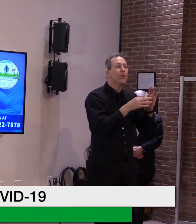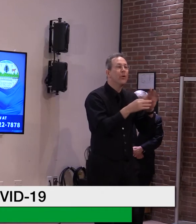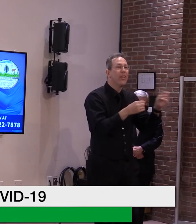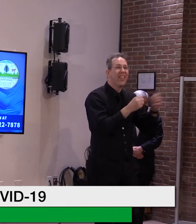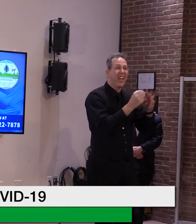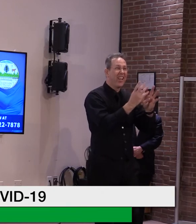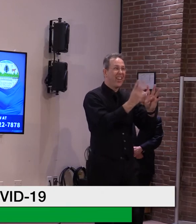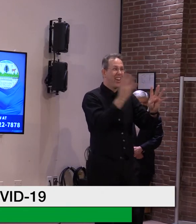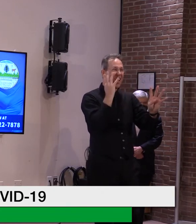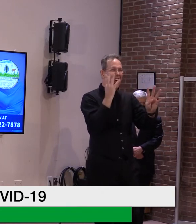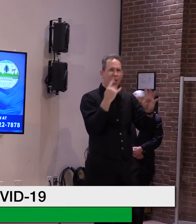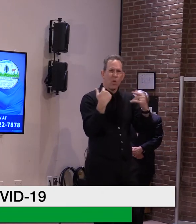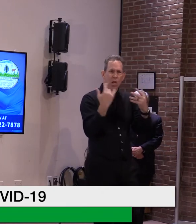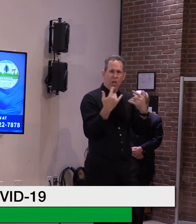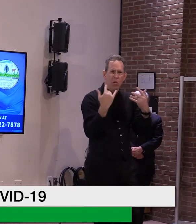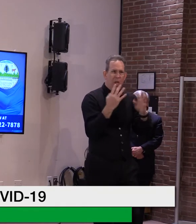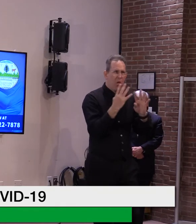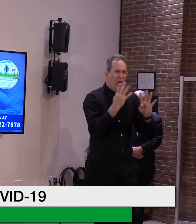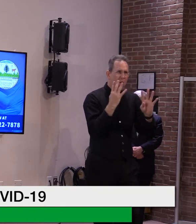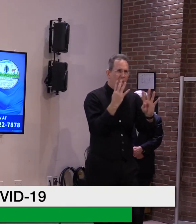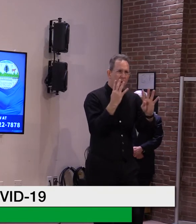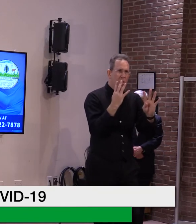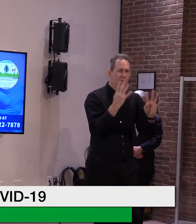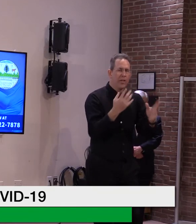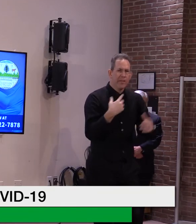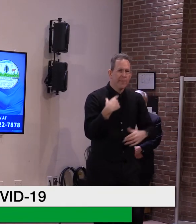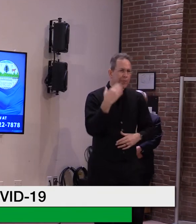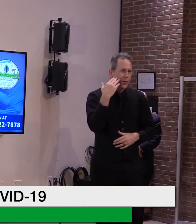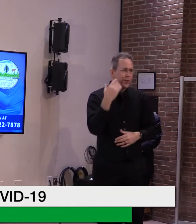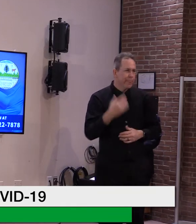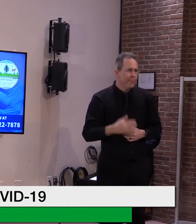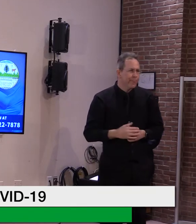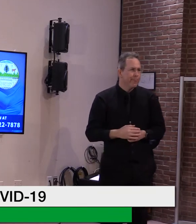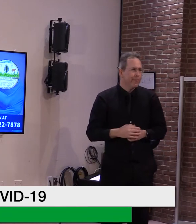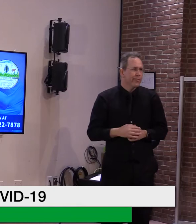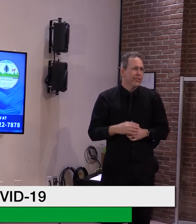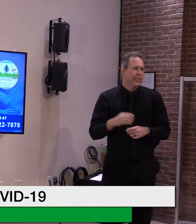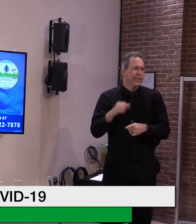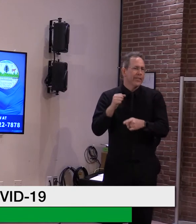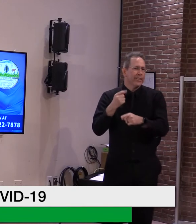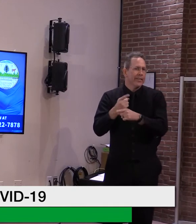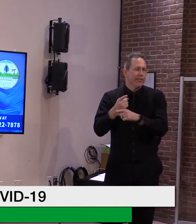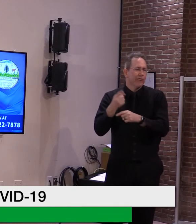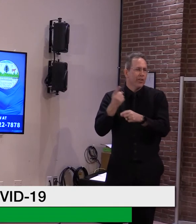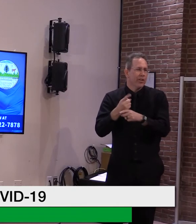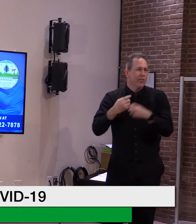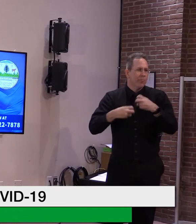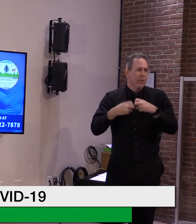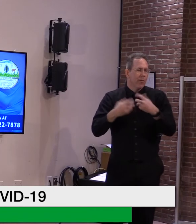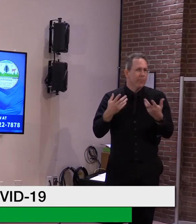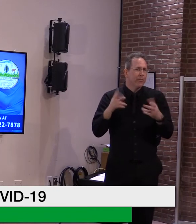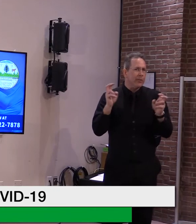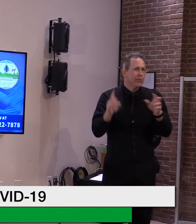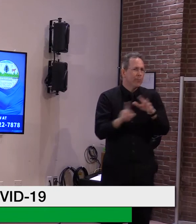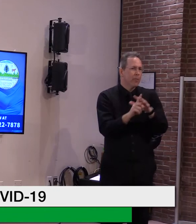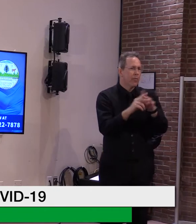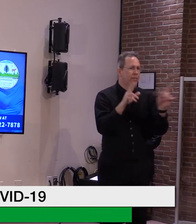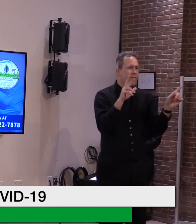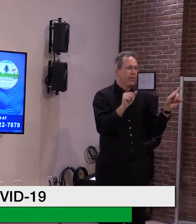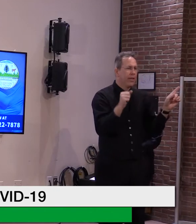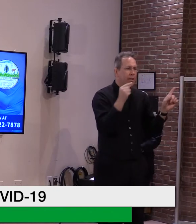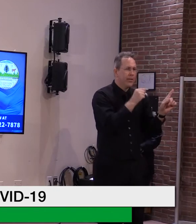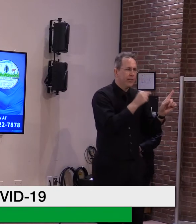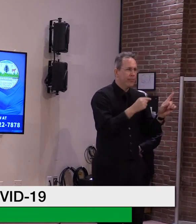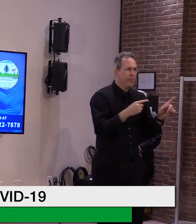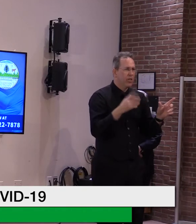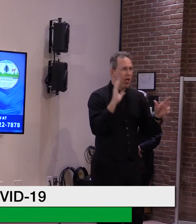was number 266. So, uh, there were some problems, uh, I guess, clearly on their end